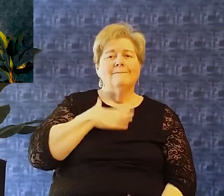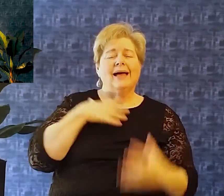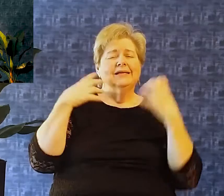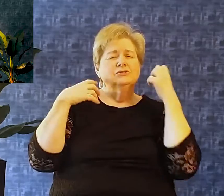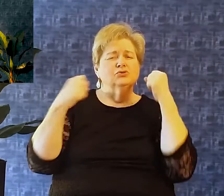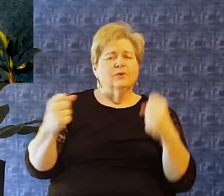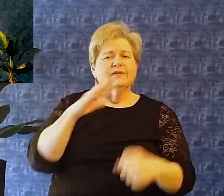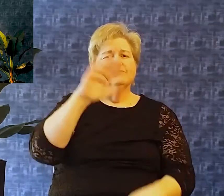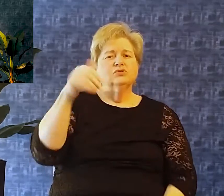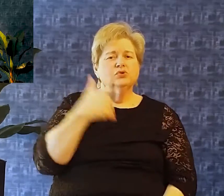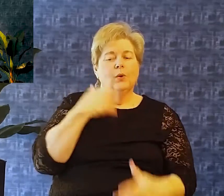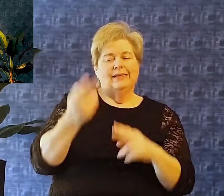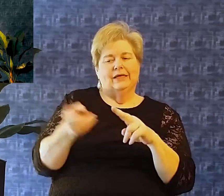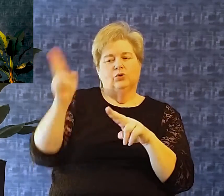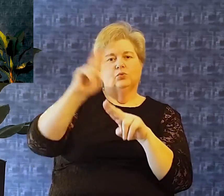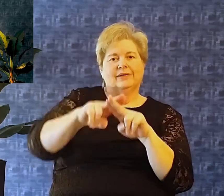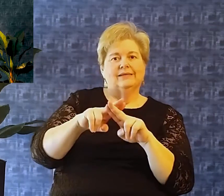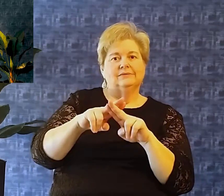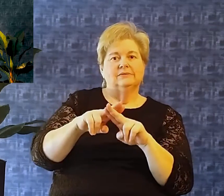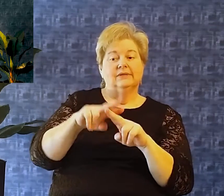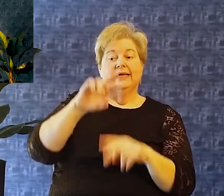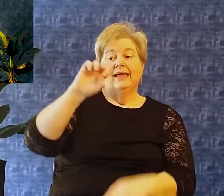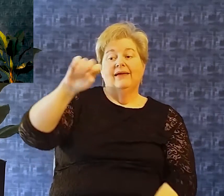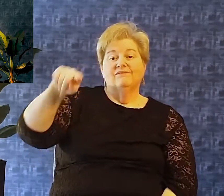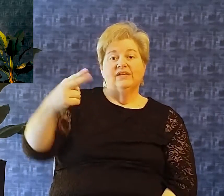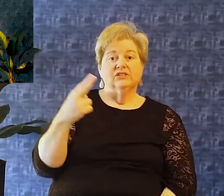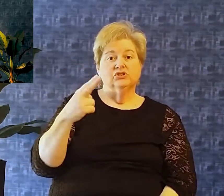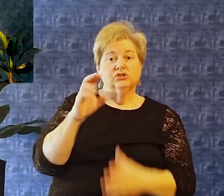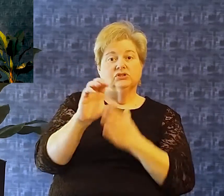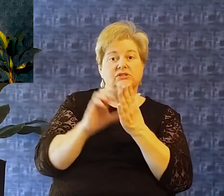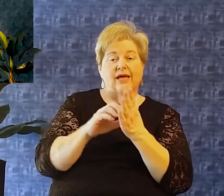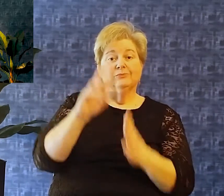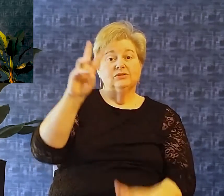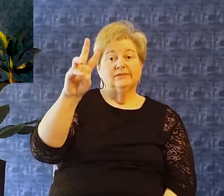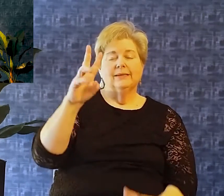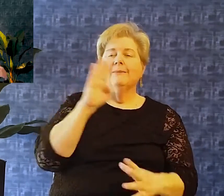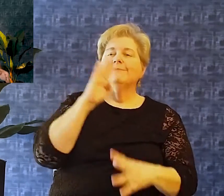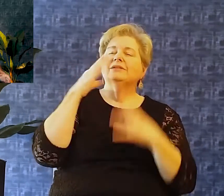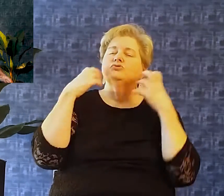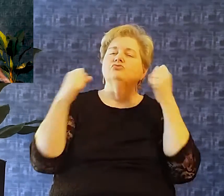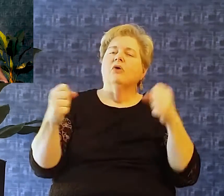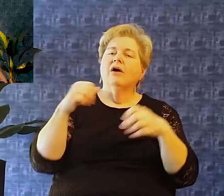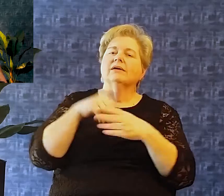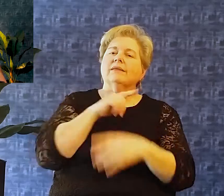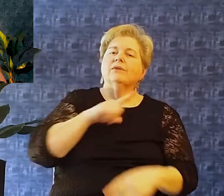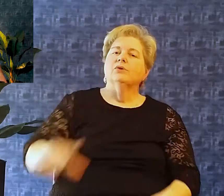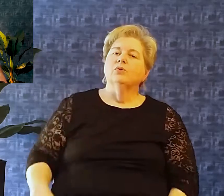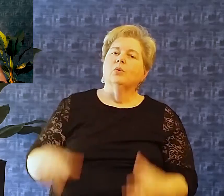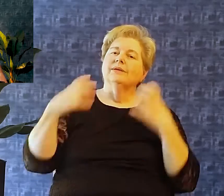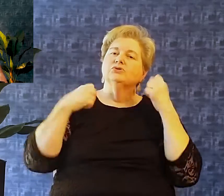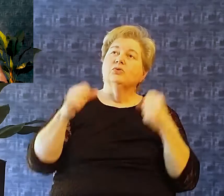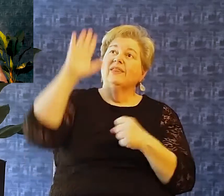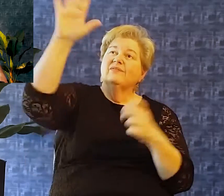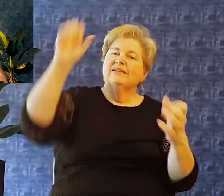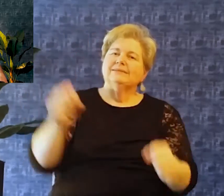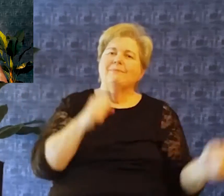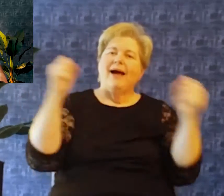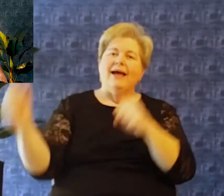My strength of soul Increased And then Ephesians 6 Be strong in the Lord And in the strength Of his